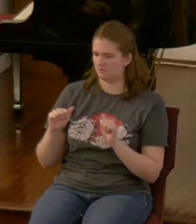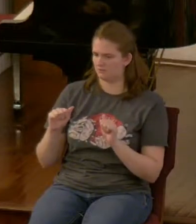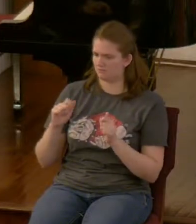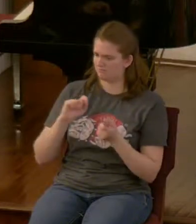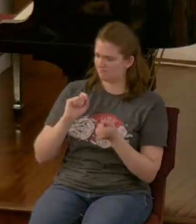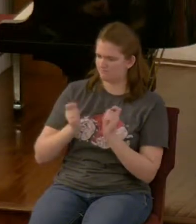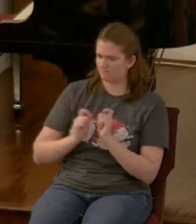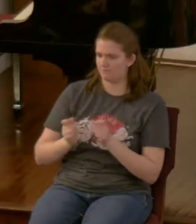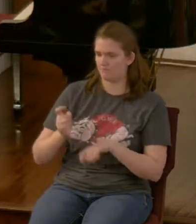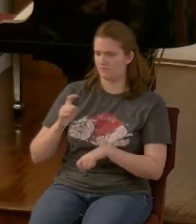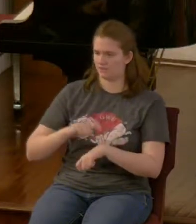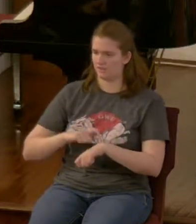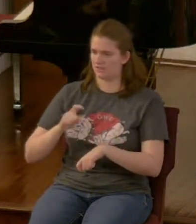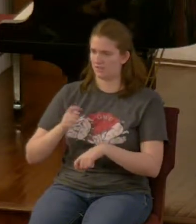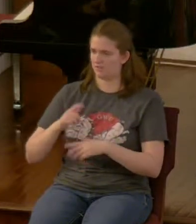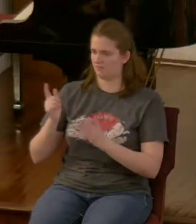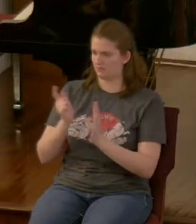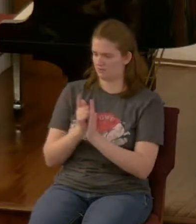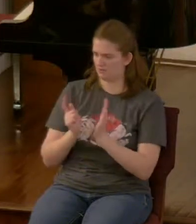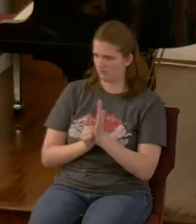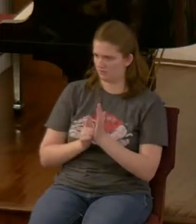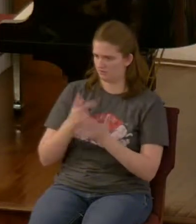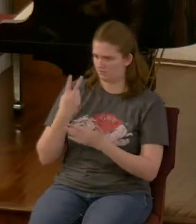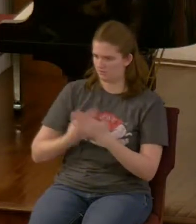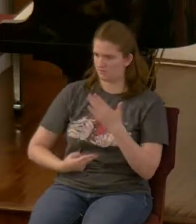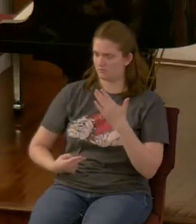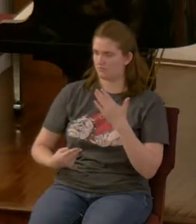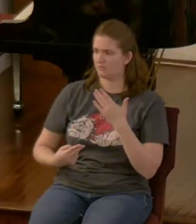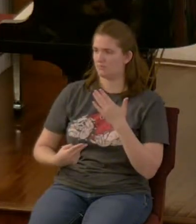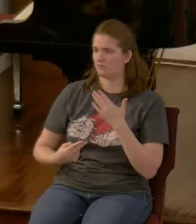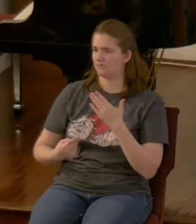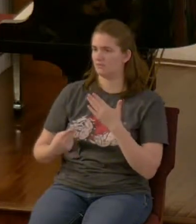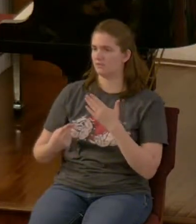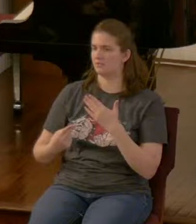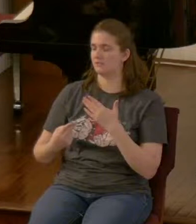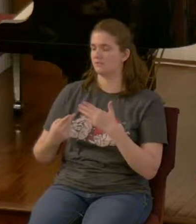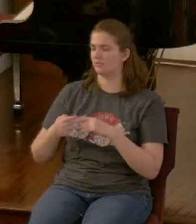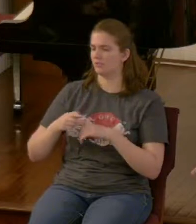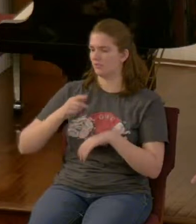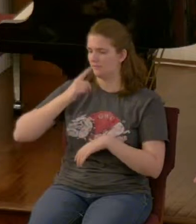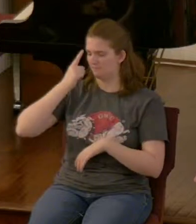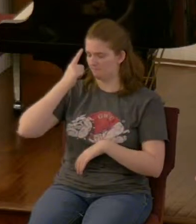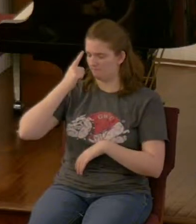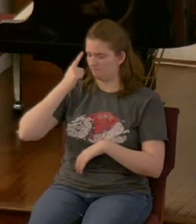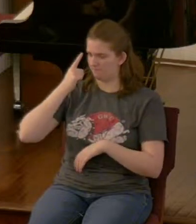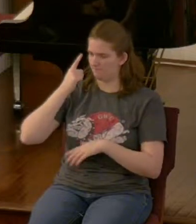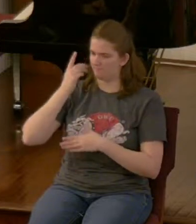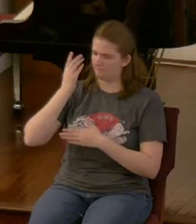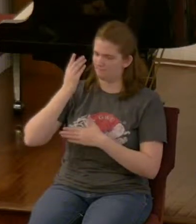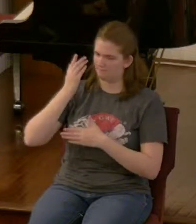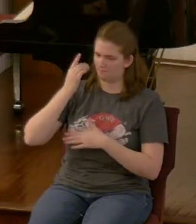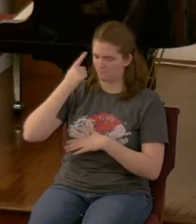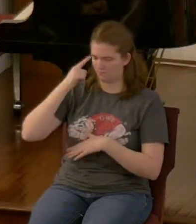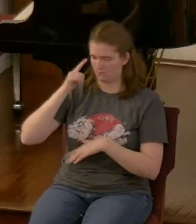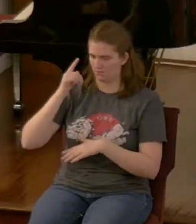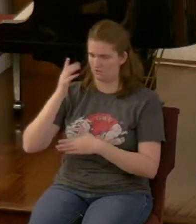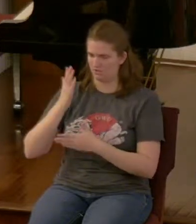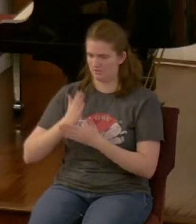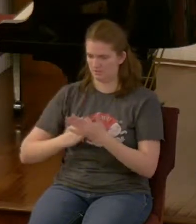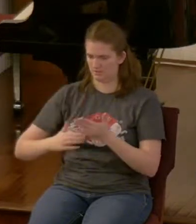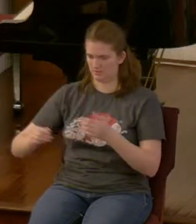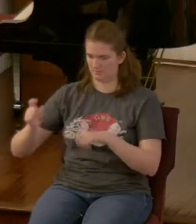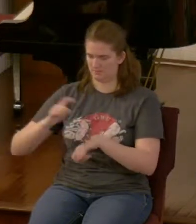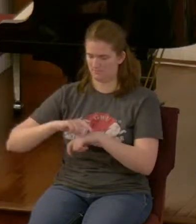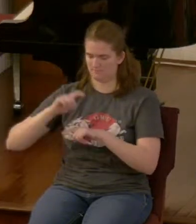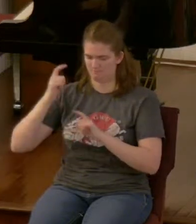and there will be given into his hand for a time times and a half a time but the court will